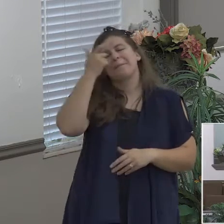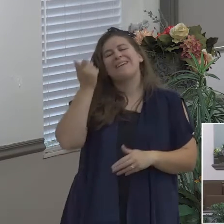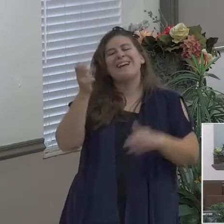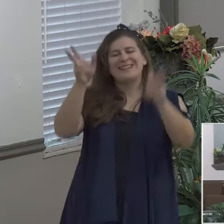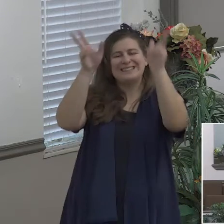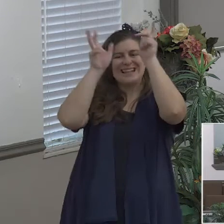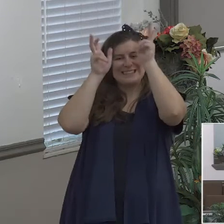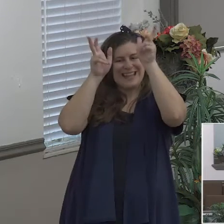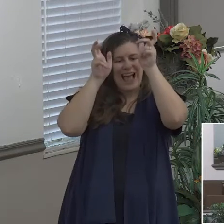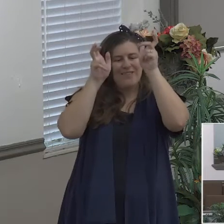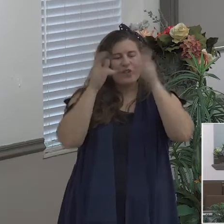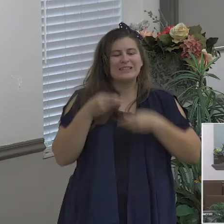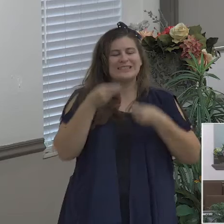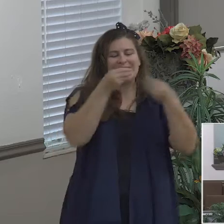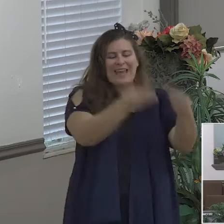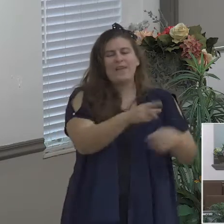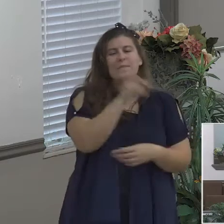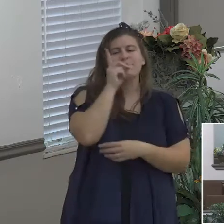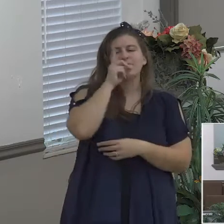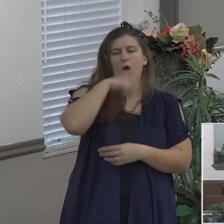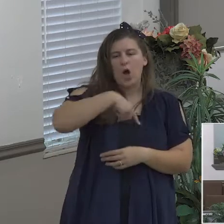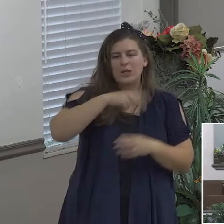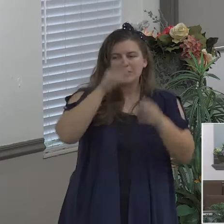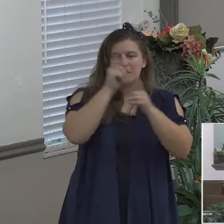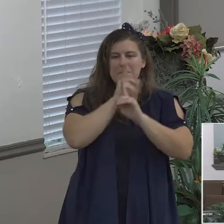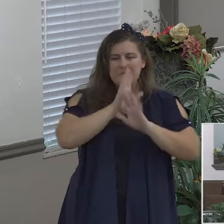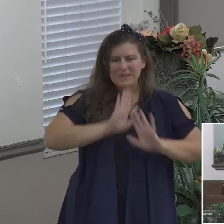not perfect peace false peace